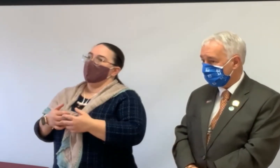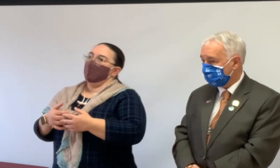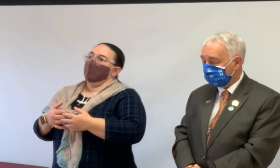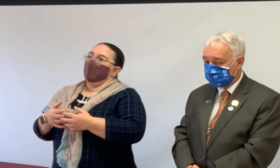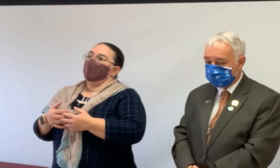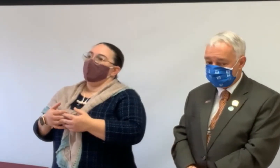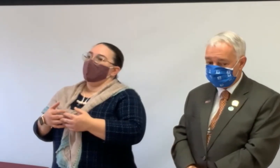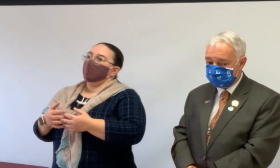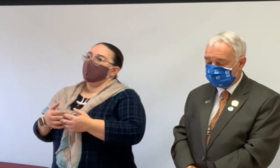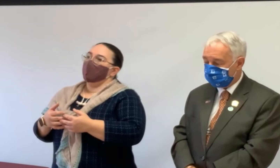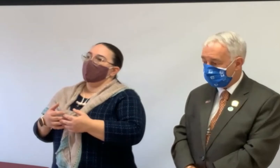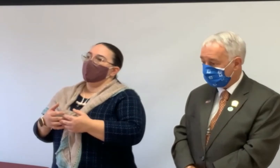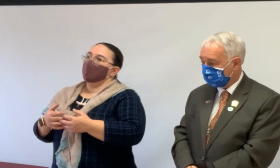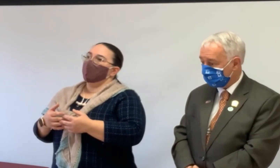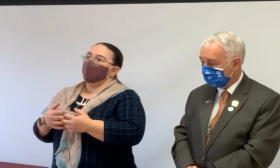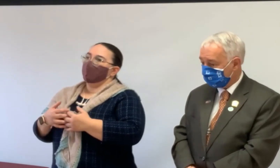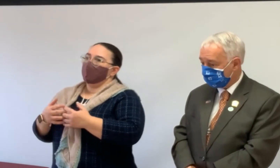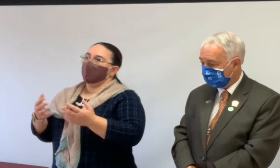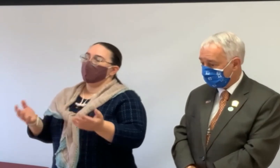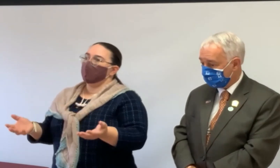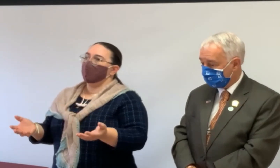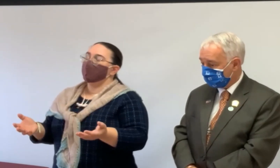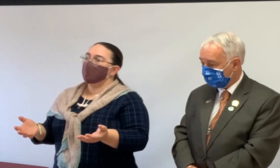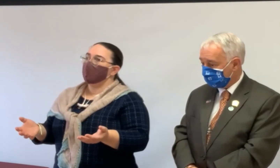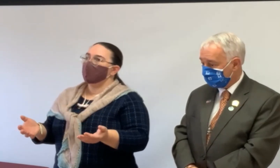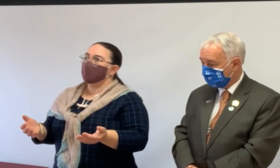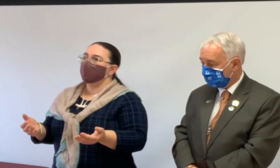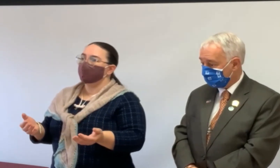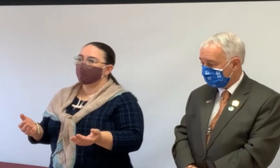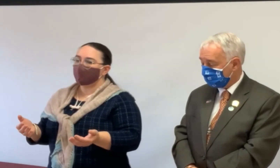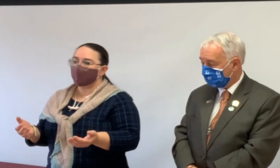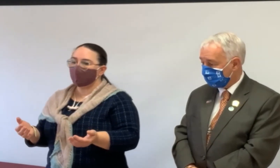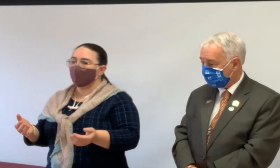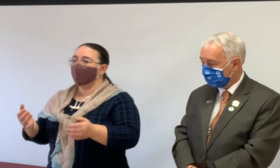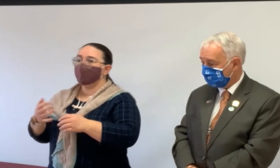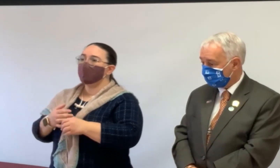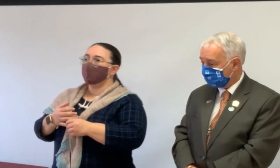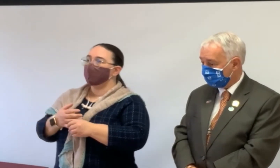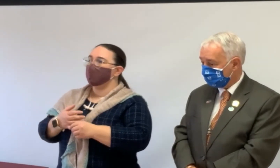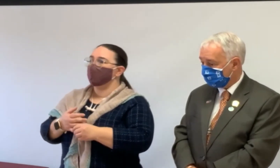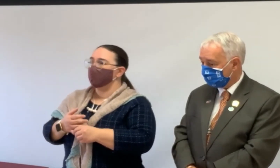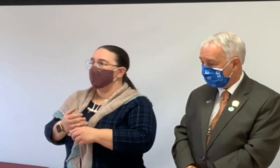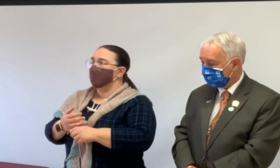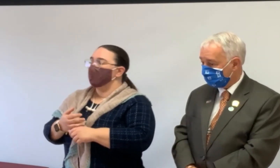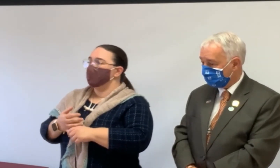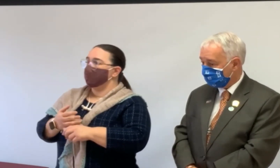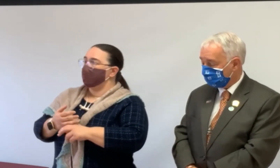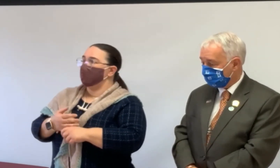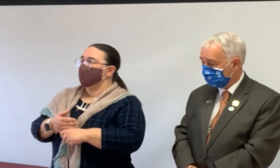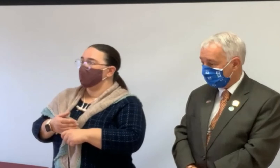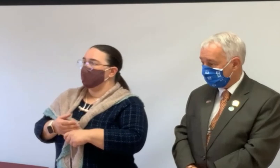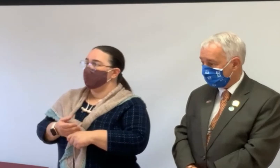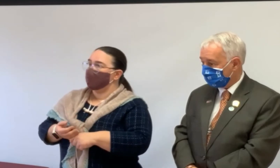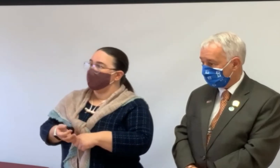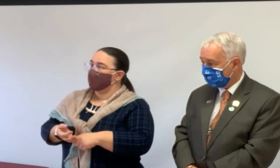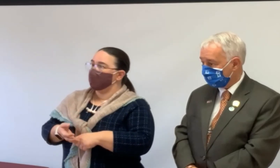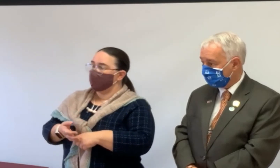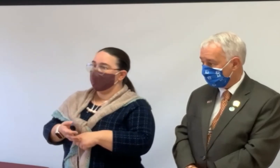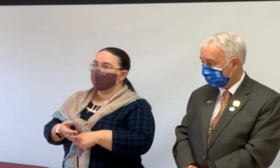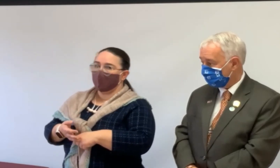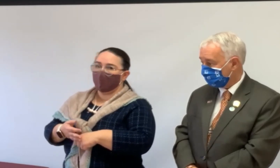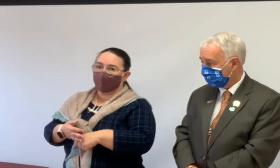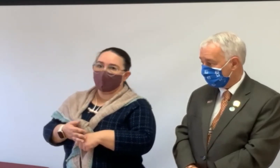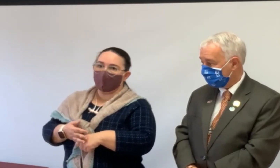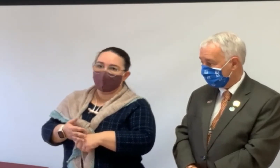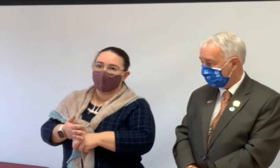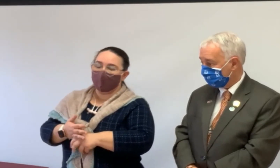then you have a particular set of needs. Obviously every seller generally wants to get the best price